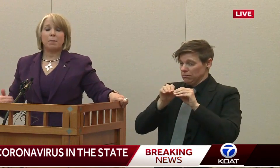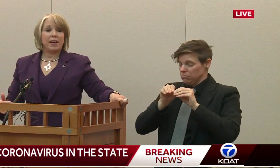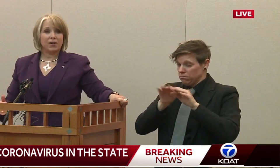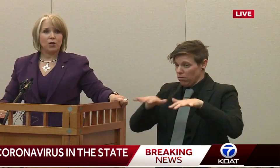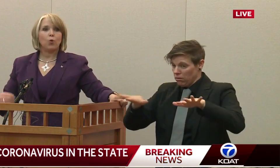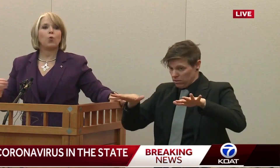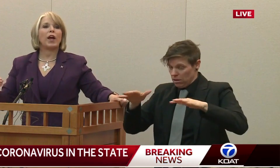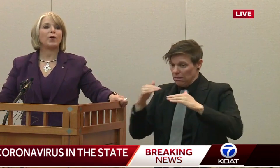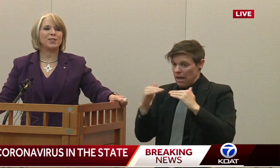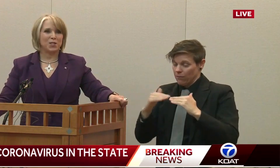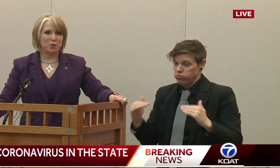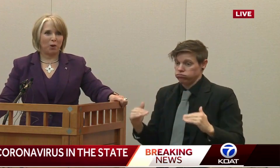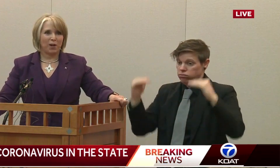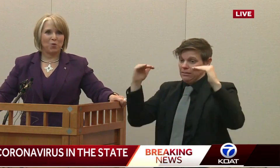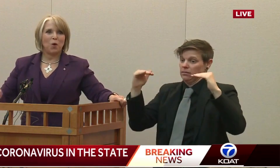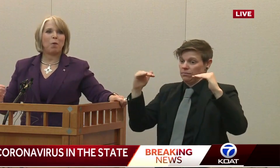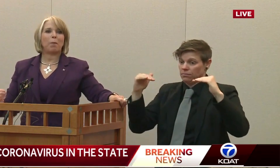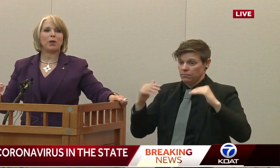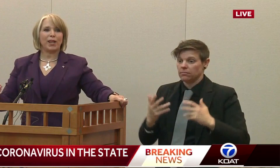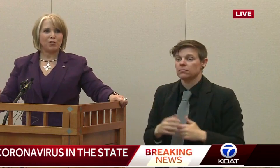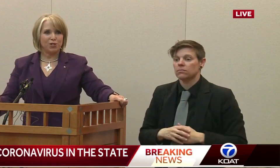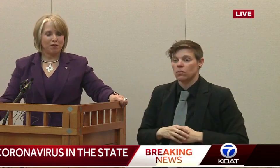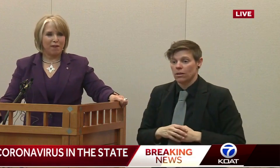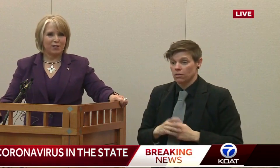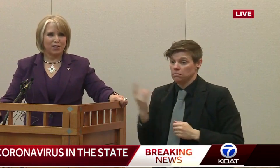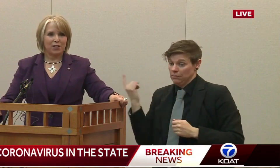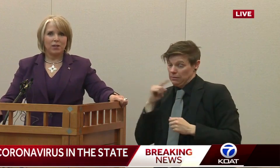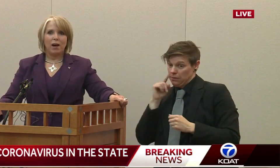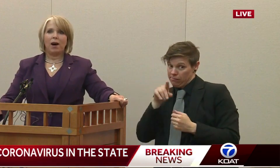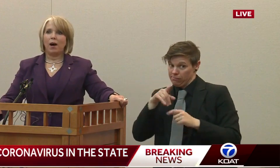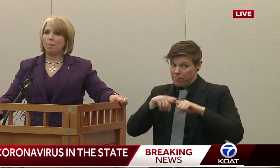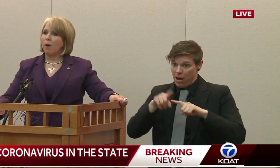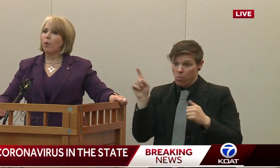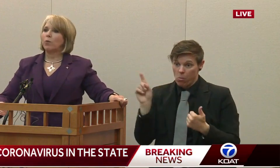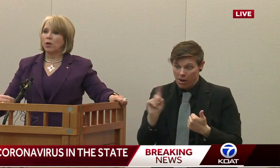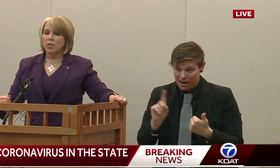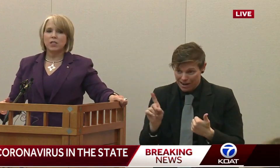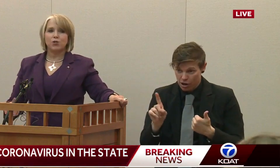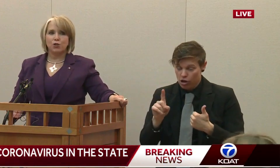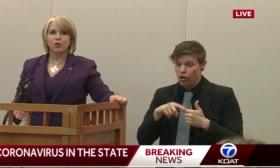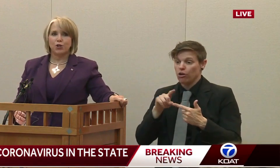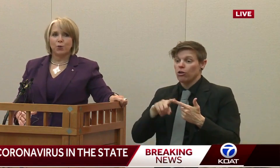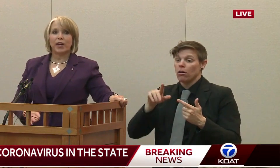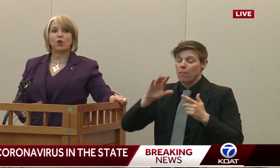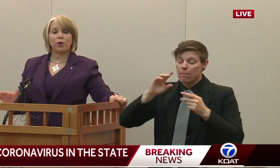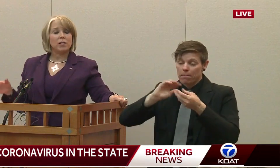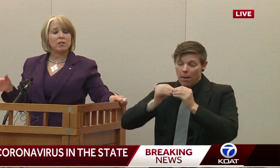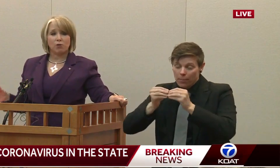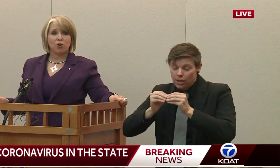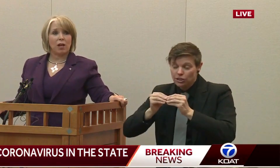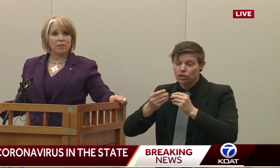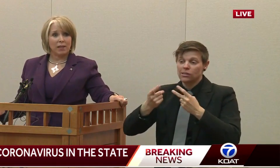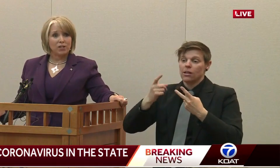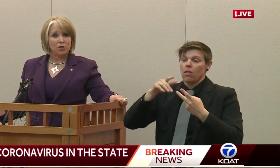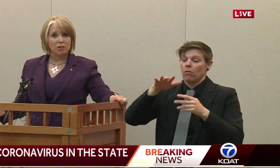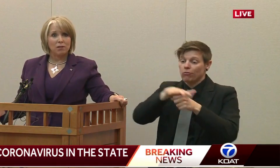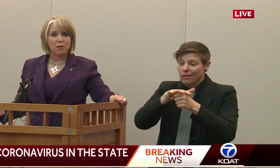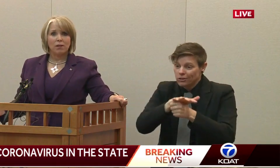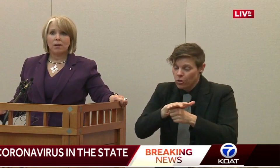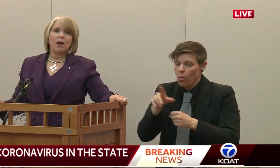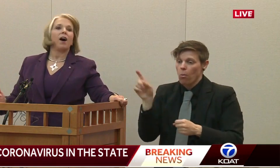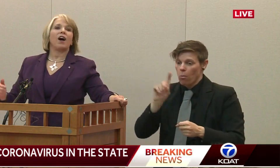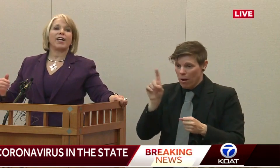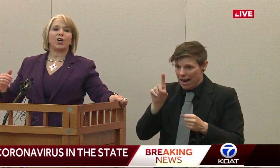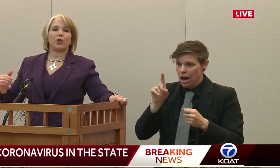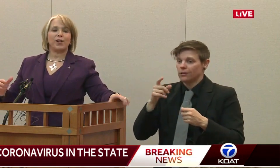It's going to depend. Where is the spread? The population is affected. But we will continue to do increased social isolation,